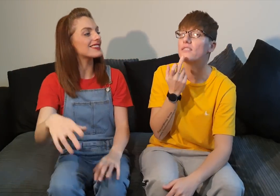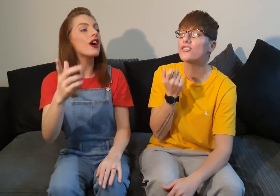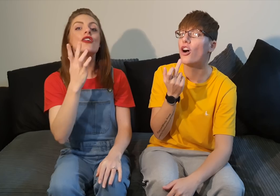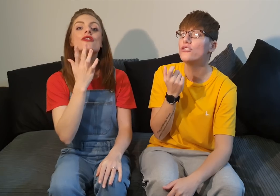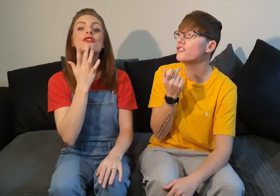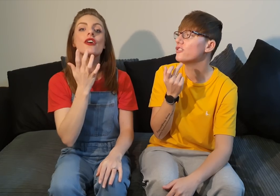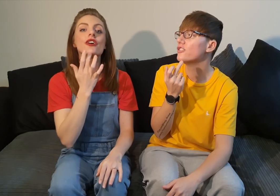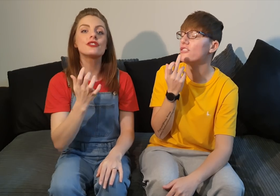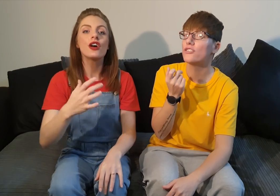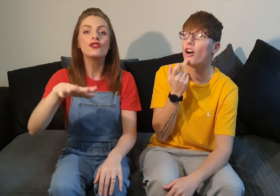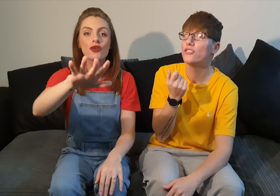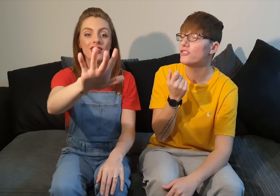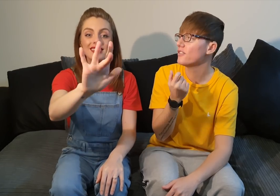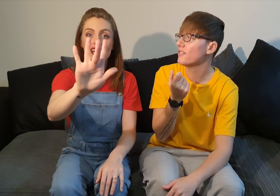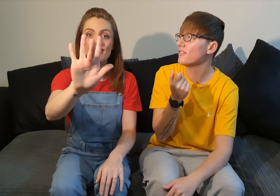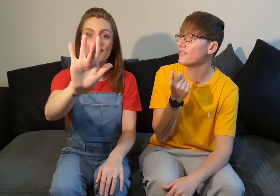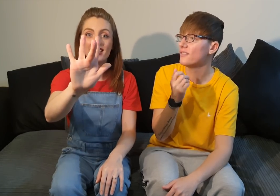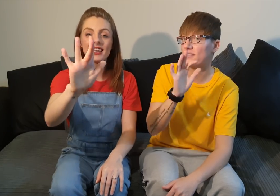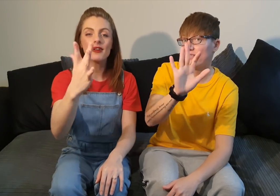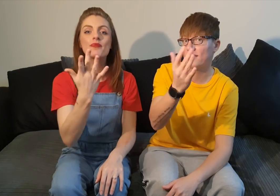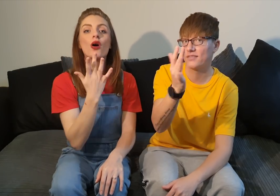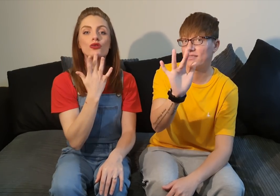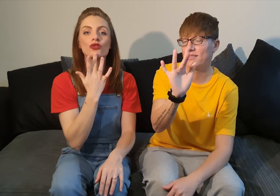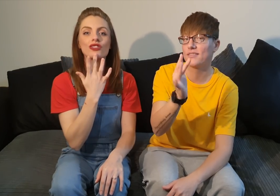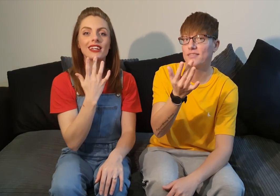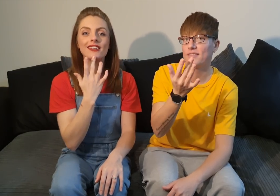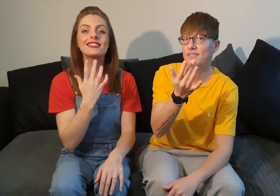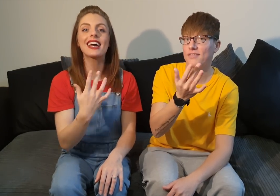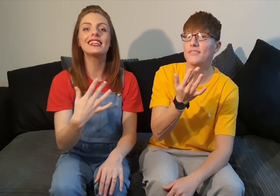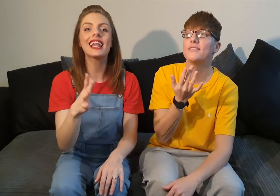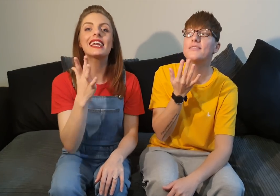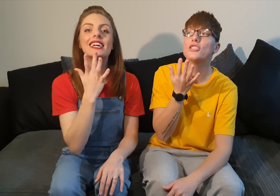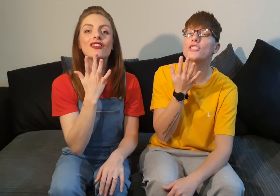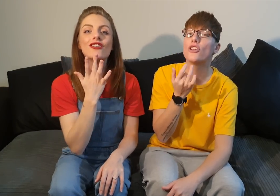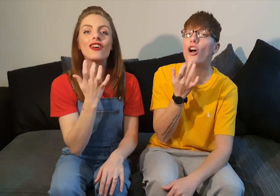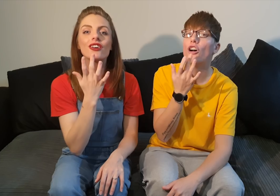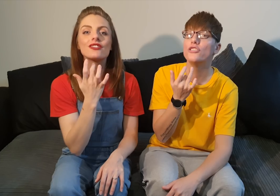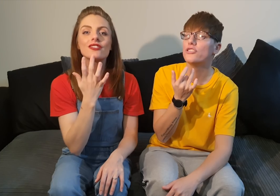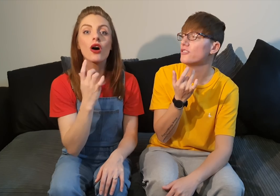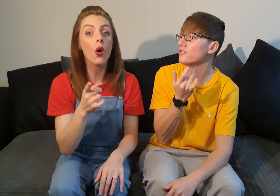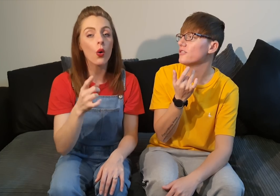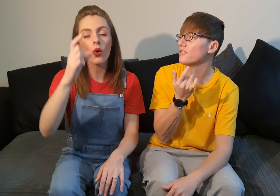nurse so the second finger on your chin you can sign it like nurse or